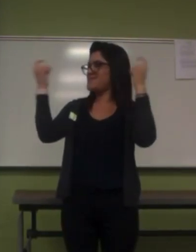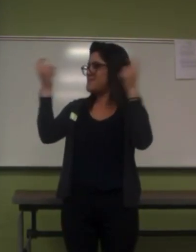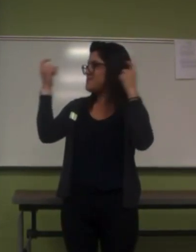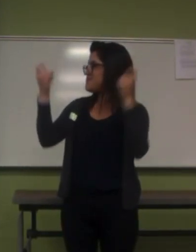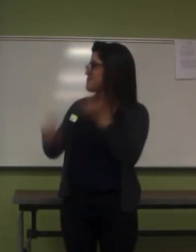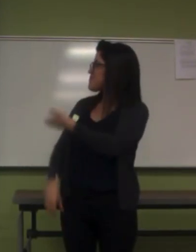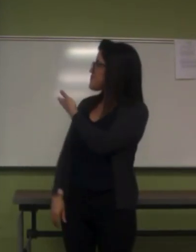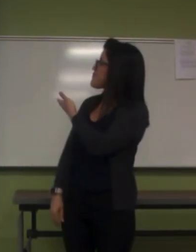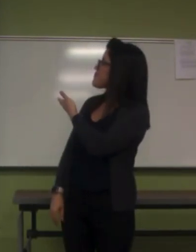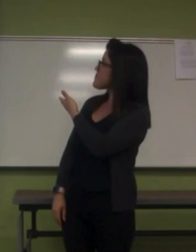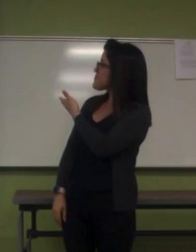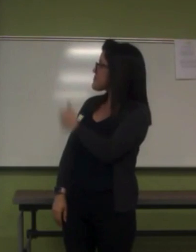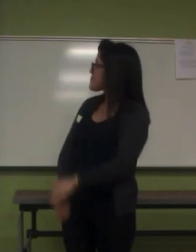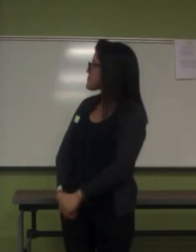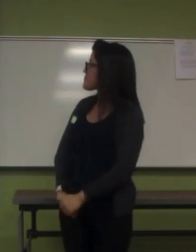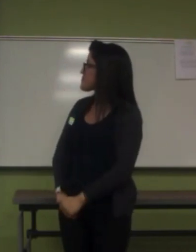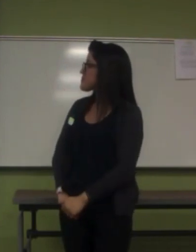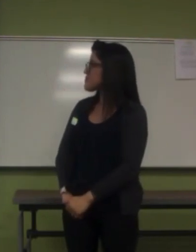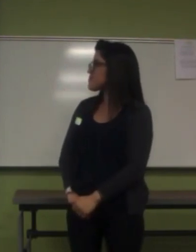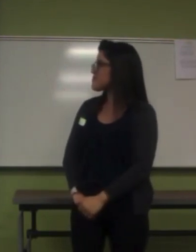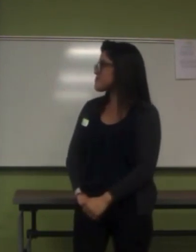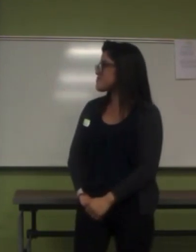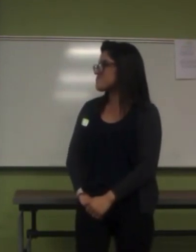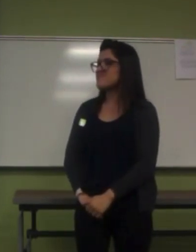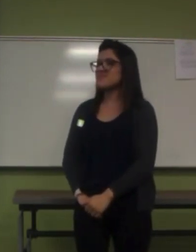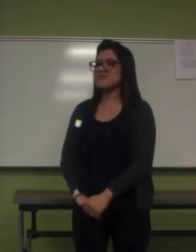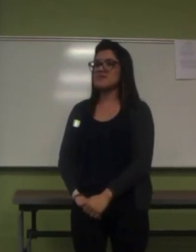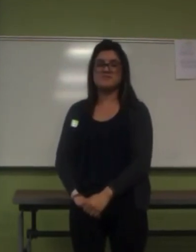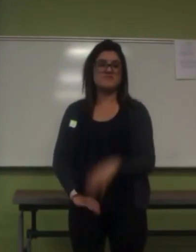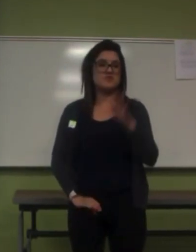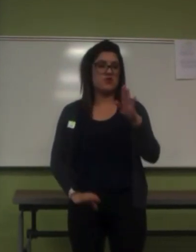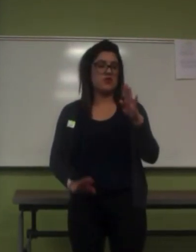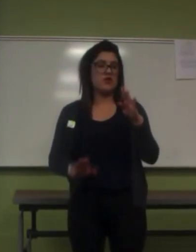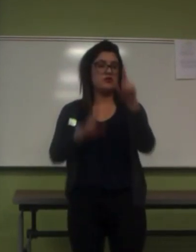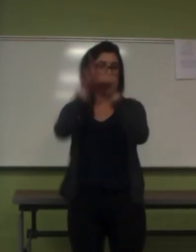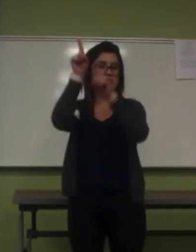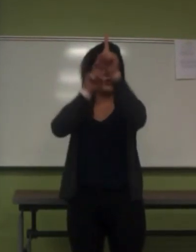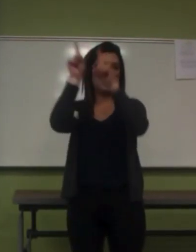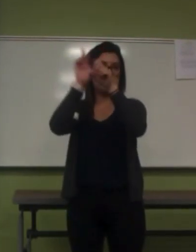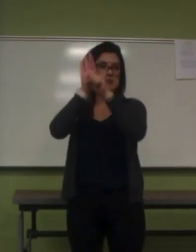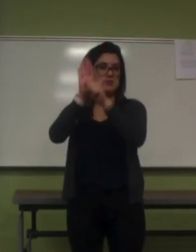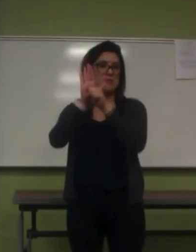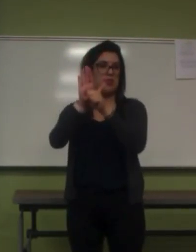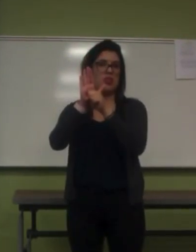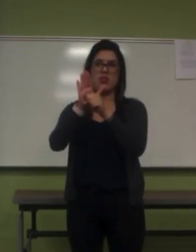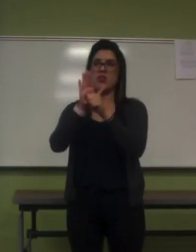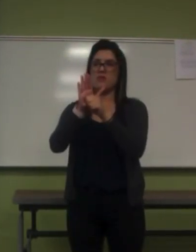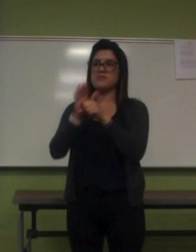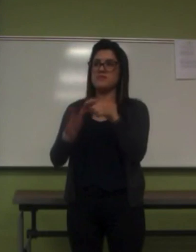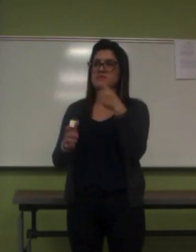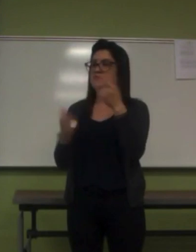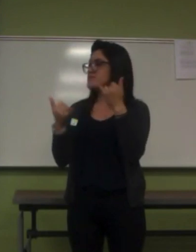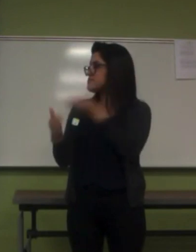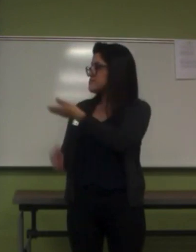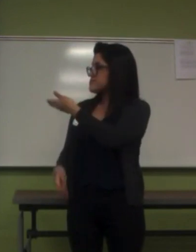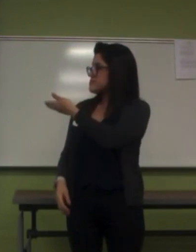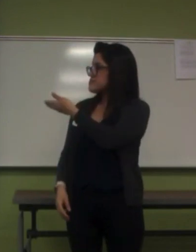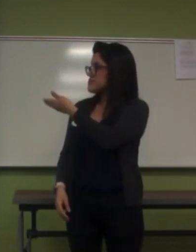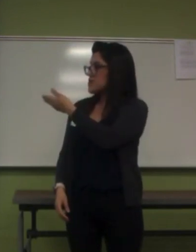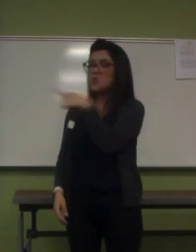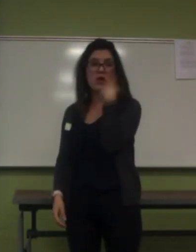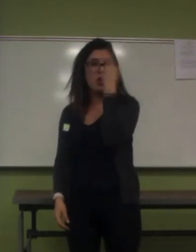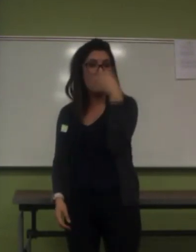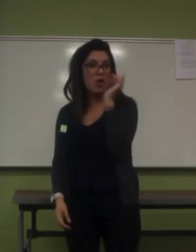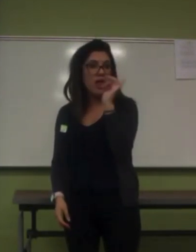the different, how to write their Zodiac. What their Zodiac constellations looked